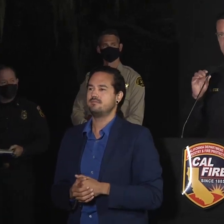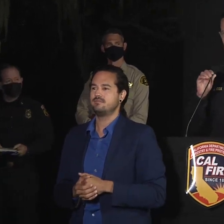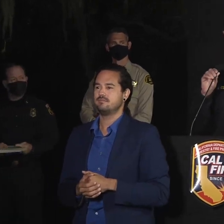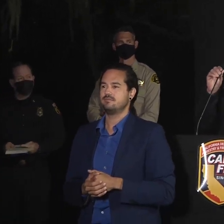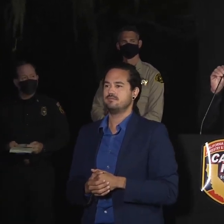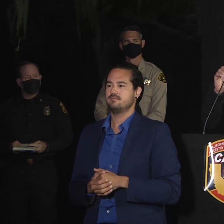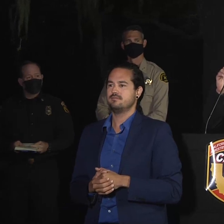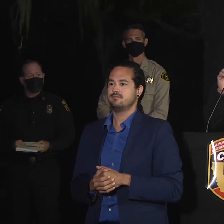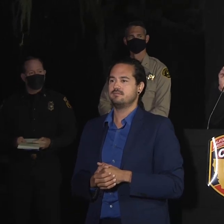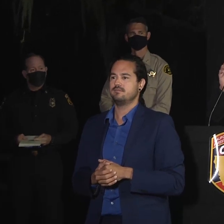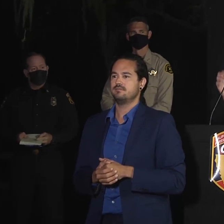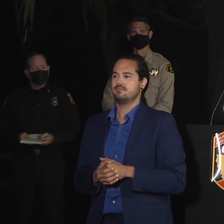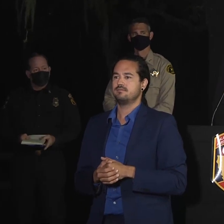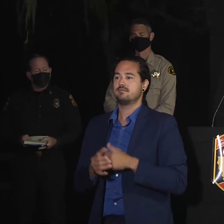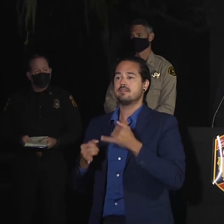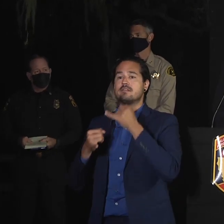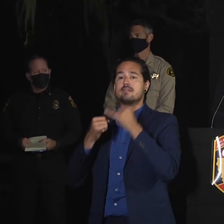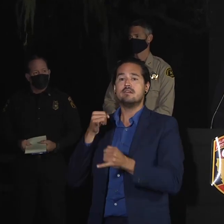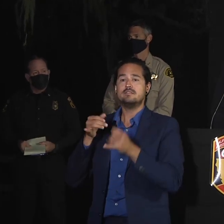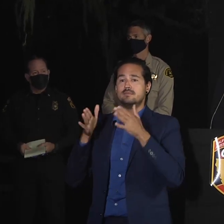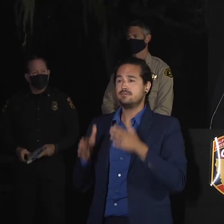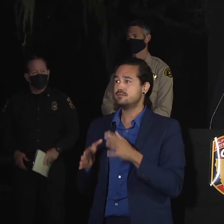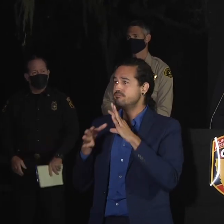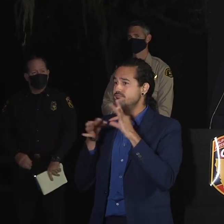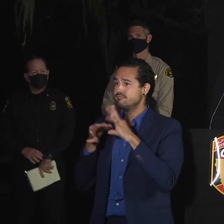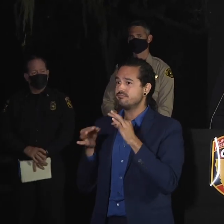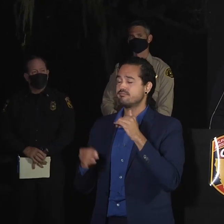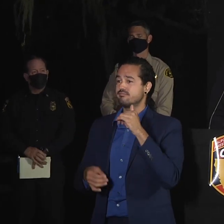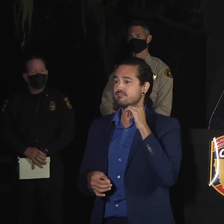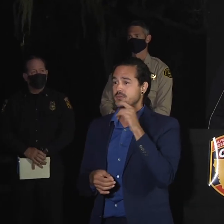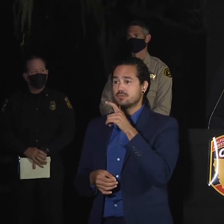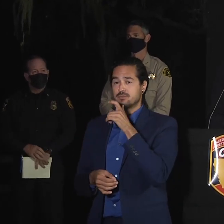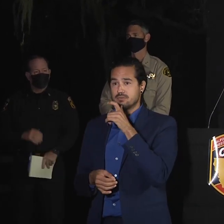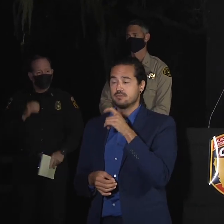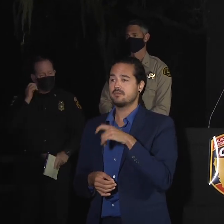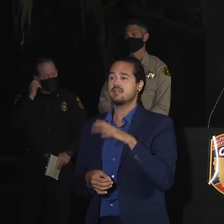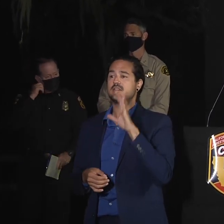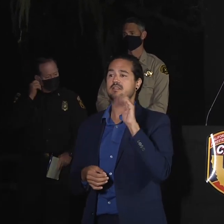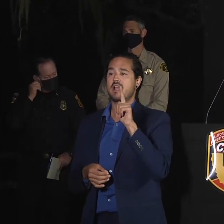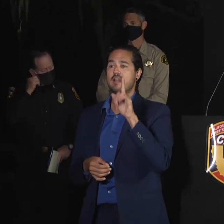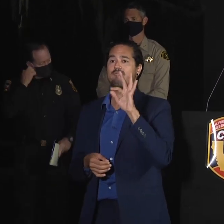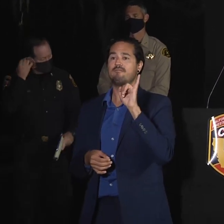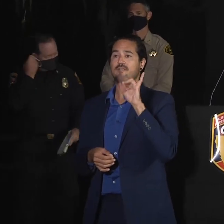Final speaker this morning, CAL FIRE San Mateo Santa Cruz Unit, Unit Chief Ian Larkin.